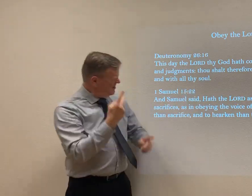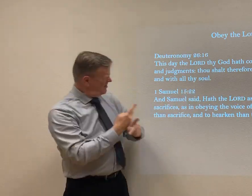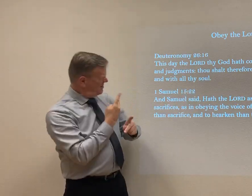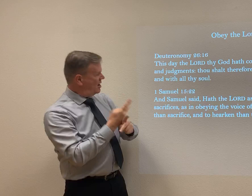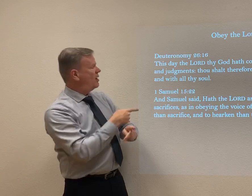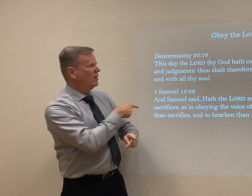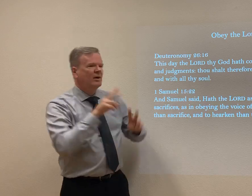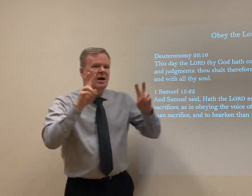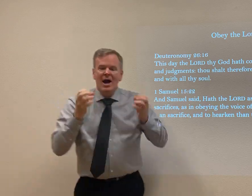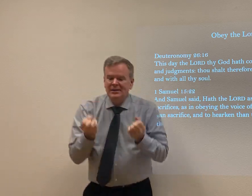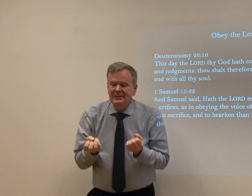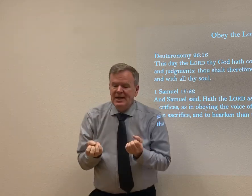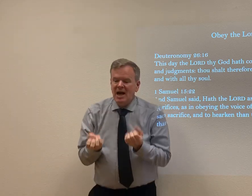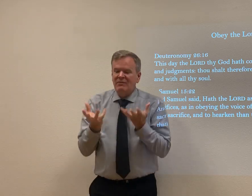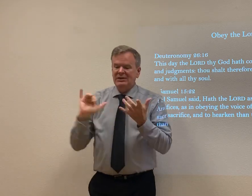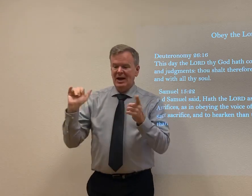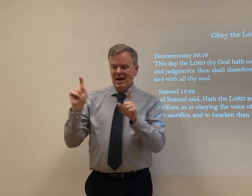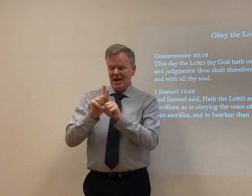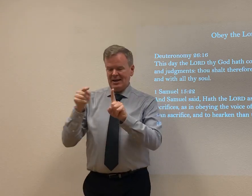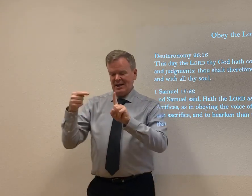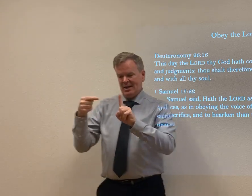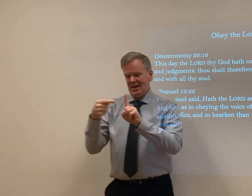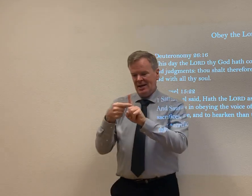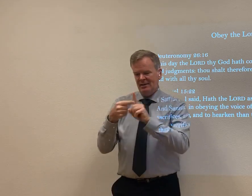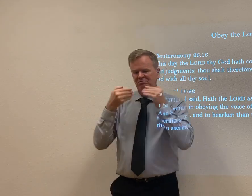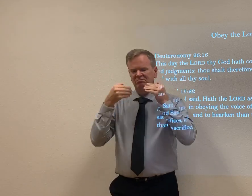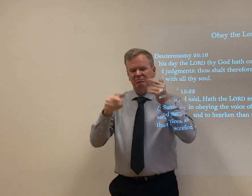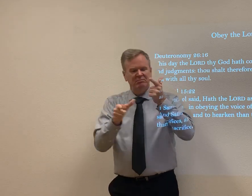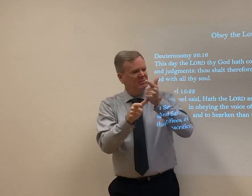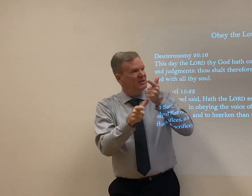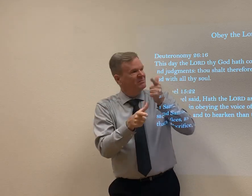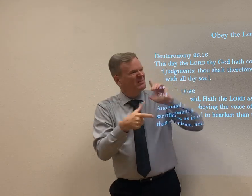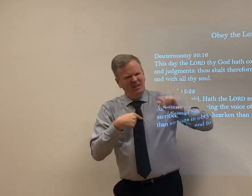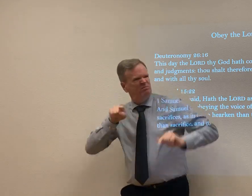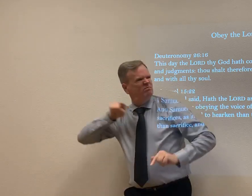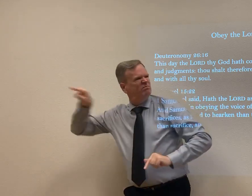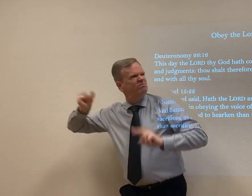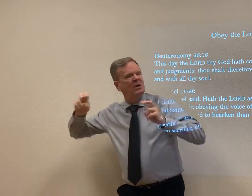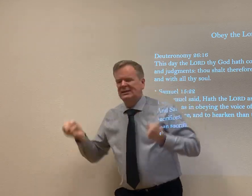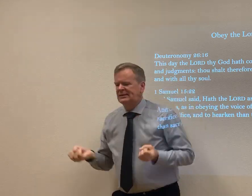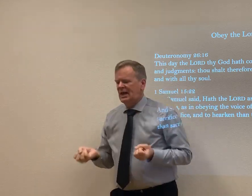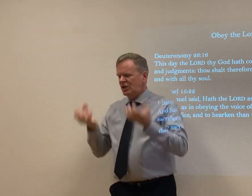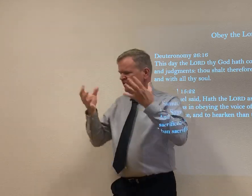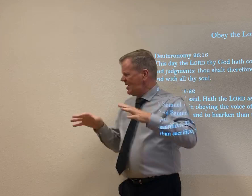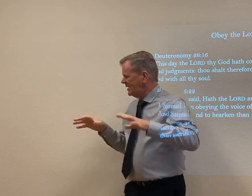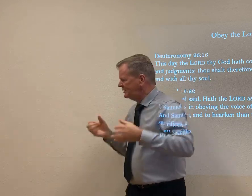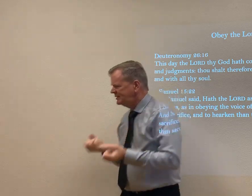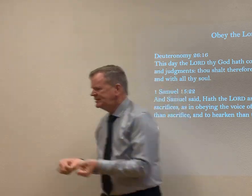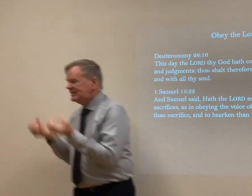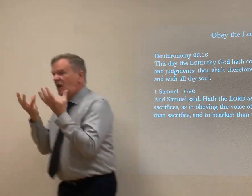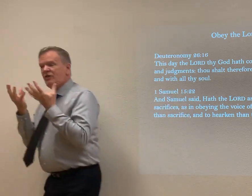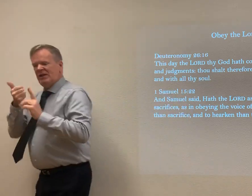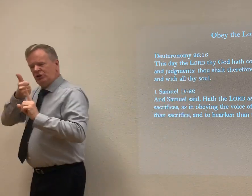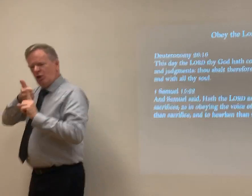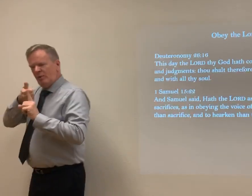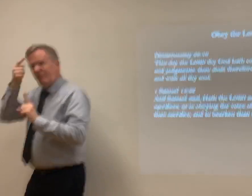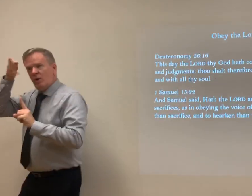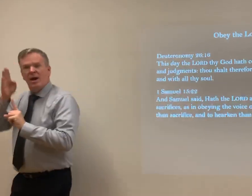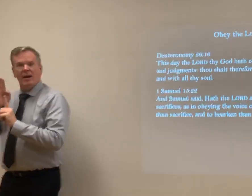And this particular verse of scripture is when the story was told to me is what came into my mind. And he said, I'm going to do, I'm going to sacrifice my time, my